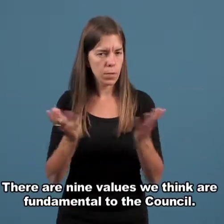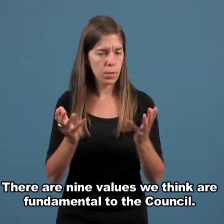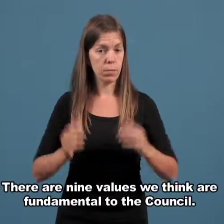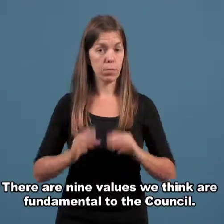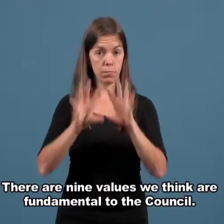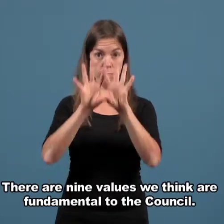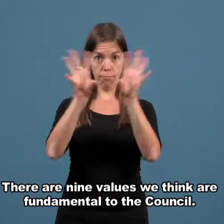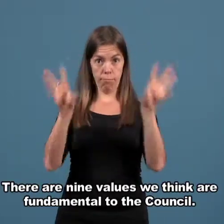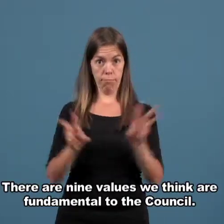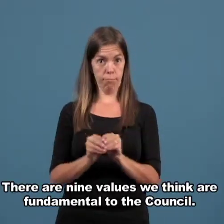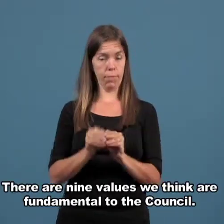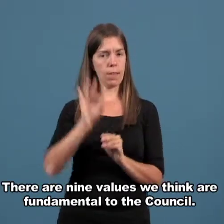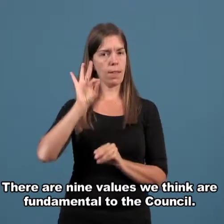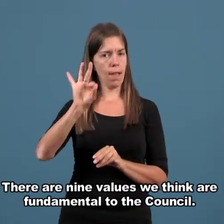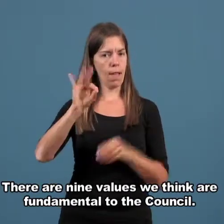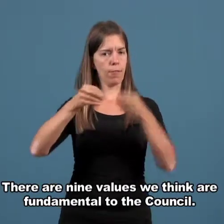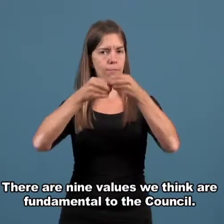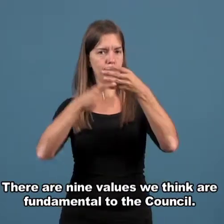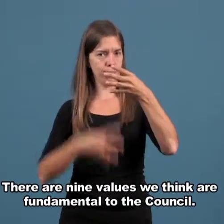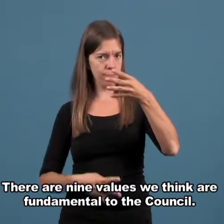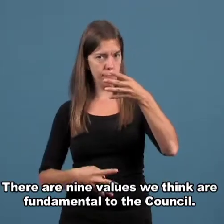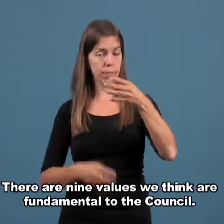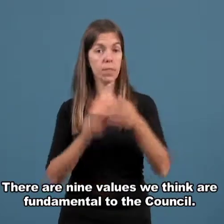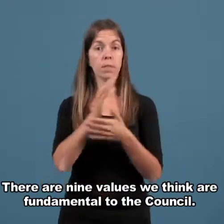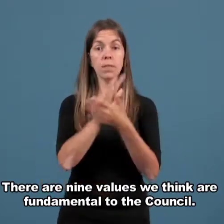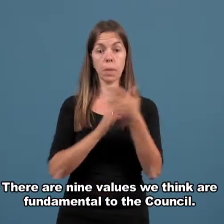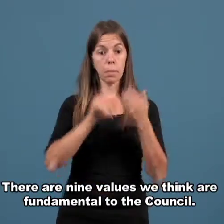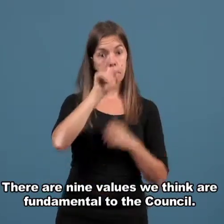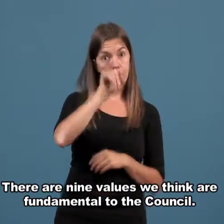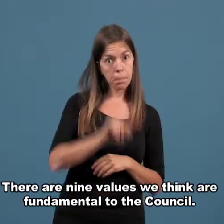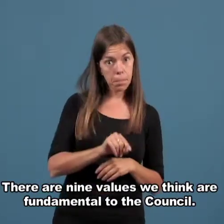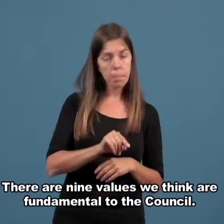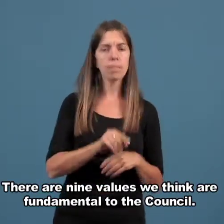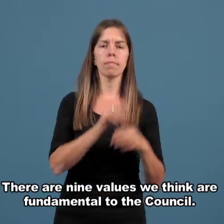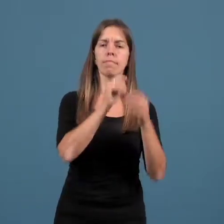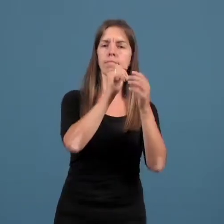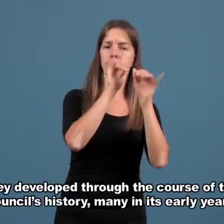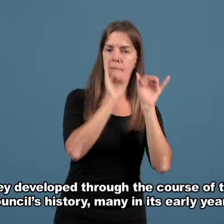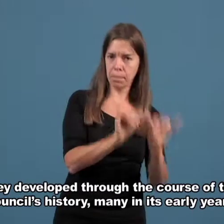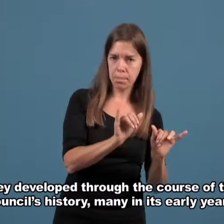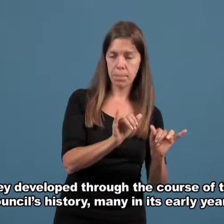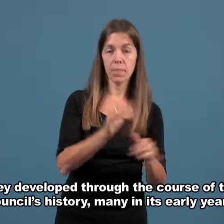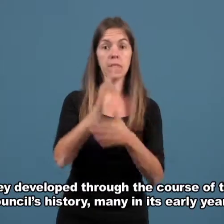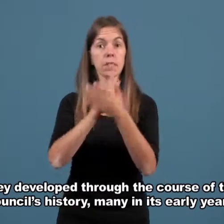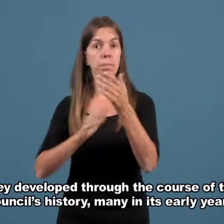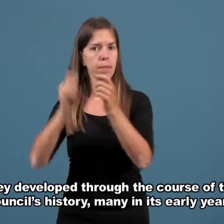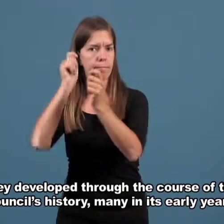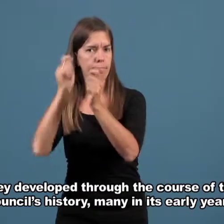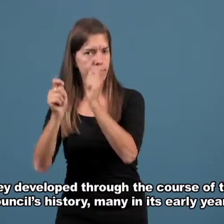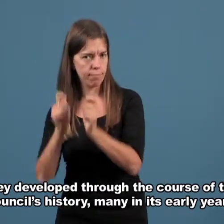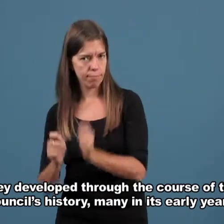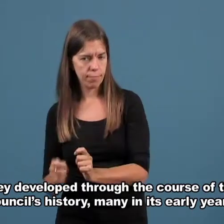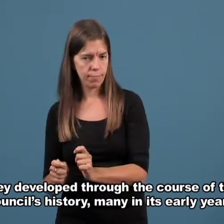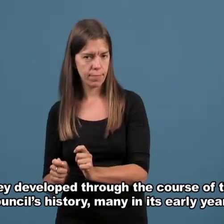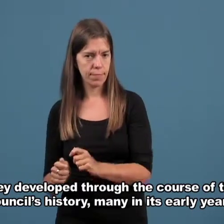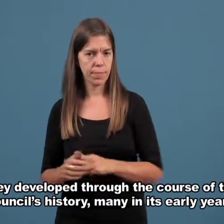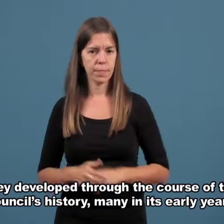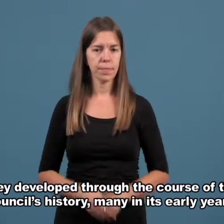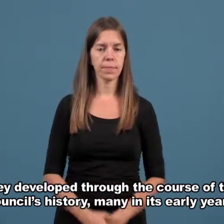There are nine values we think are fundamental to the Council. They develop through the course of the Council's history,